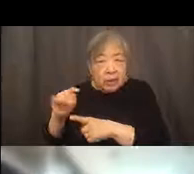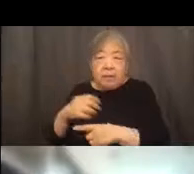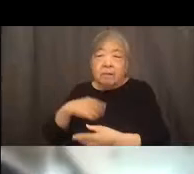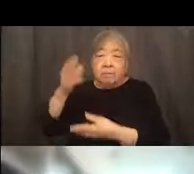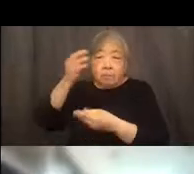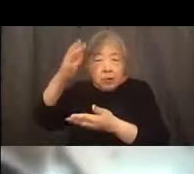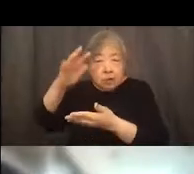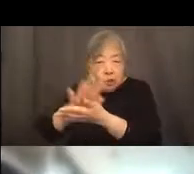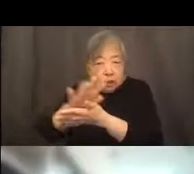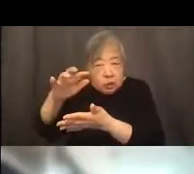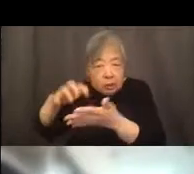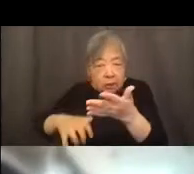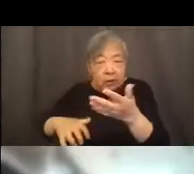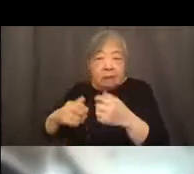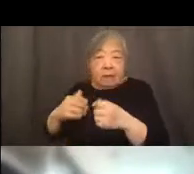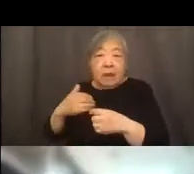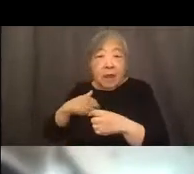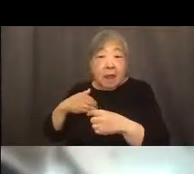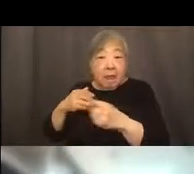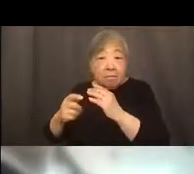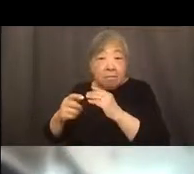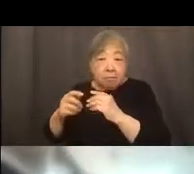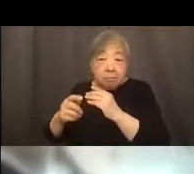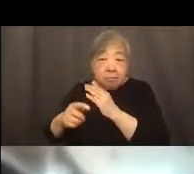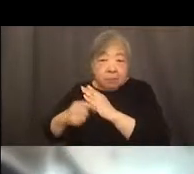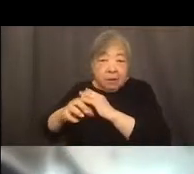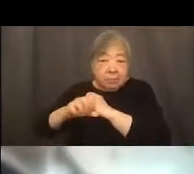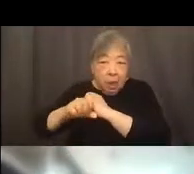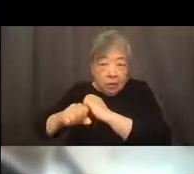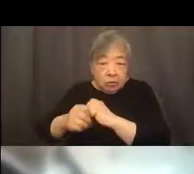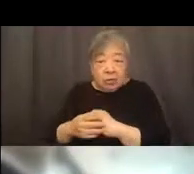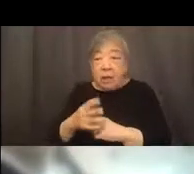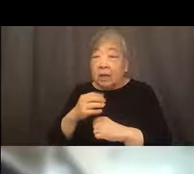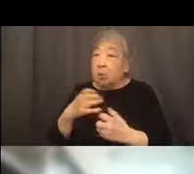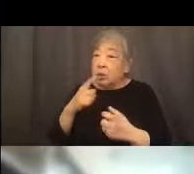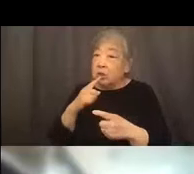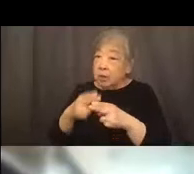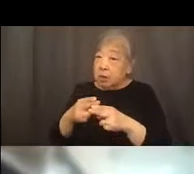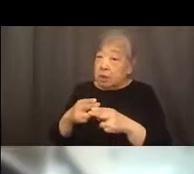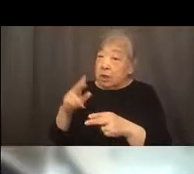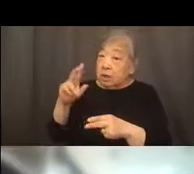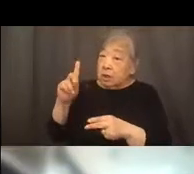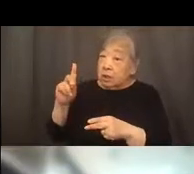to check that out, uh, if they can. And I just want to mention just what DOJ's role have been in this space.